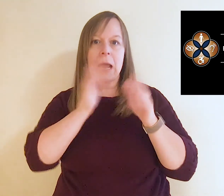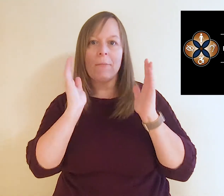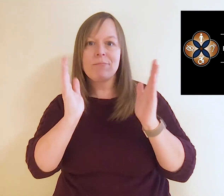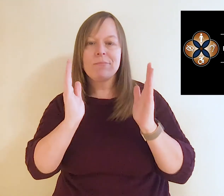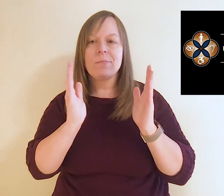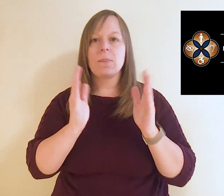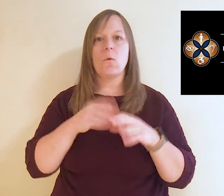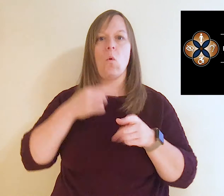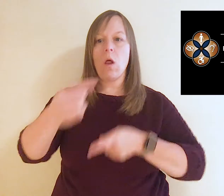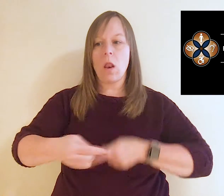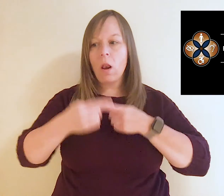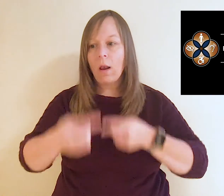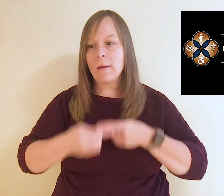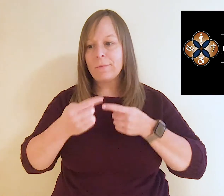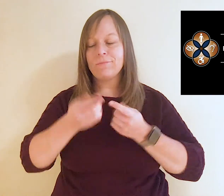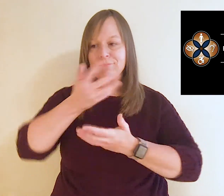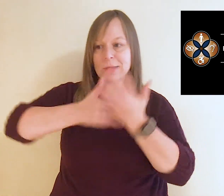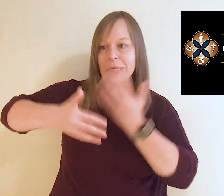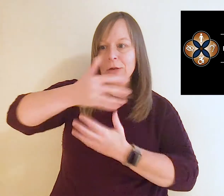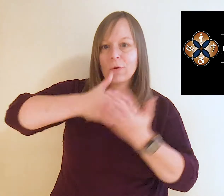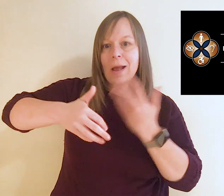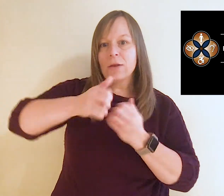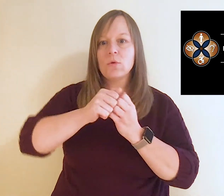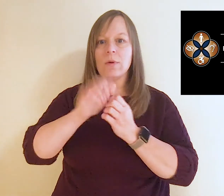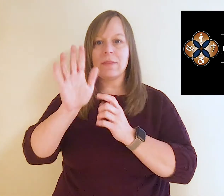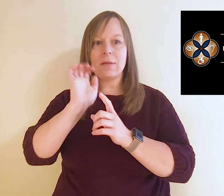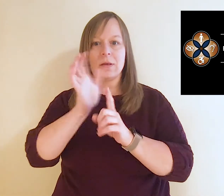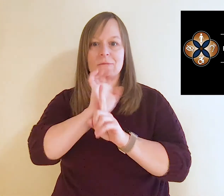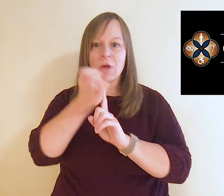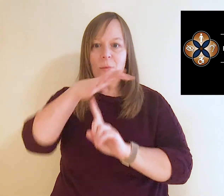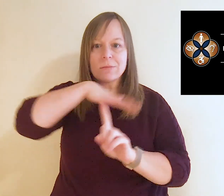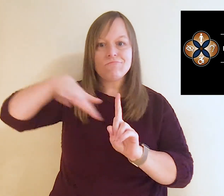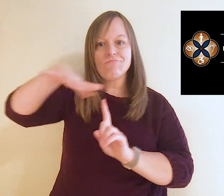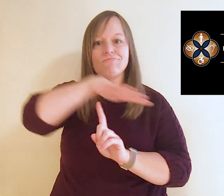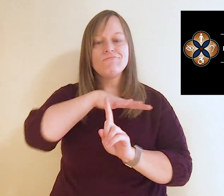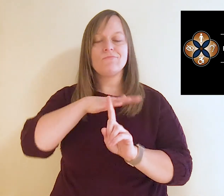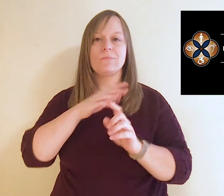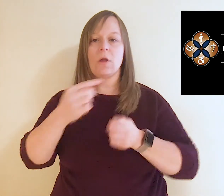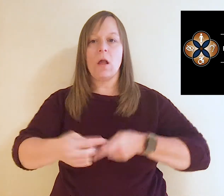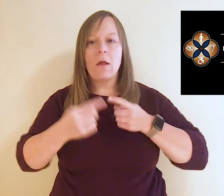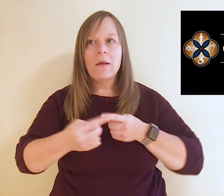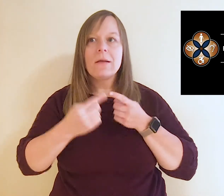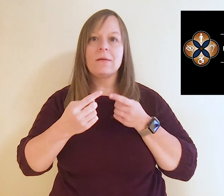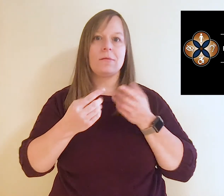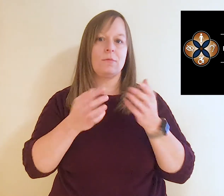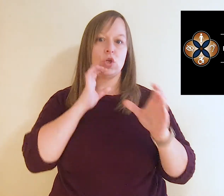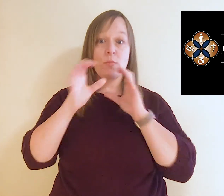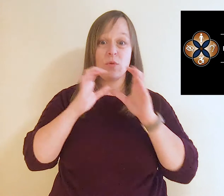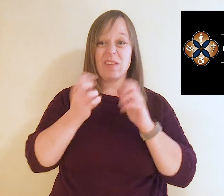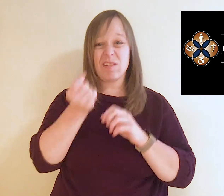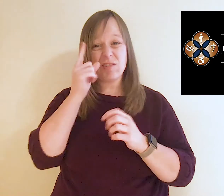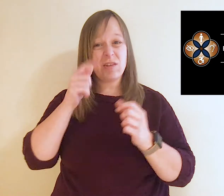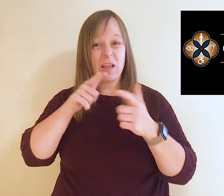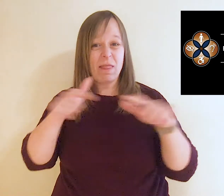timeframes, trouble learning or interacting with their environment, trouble communicating and understanding languages,